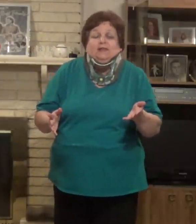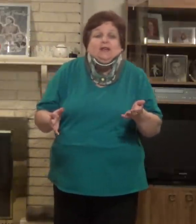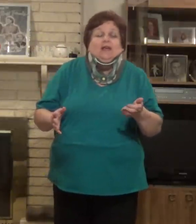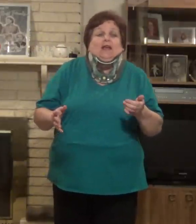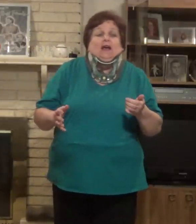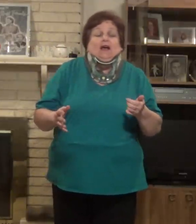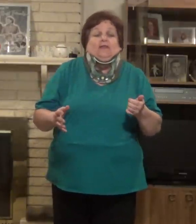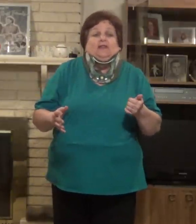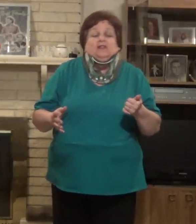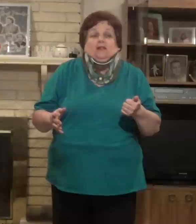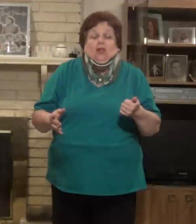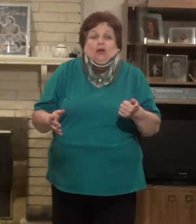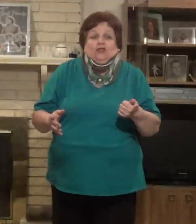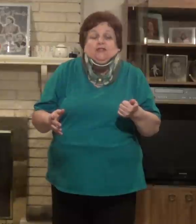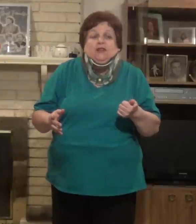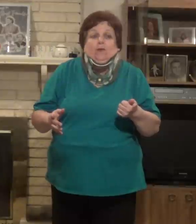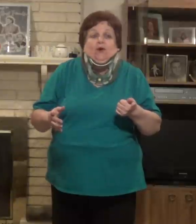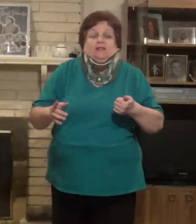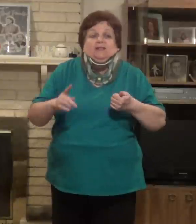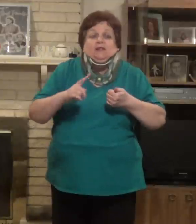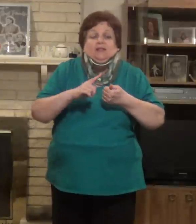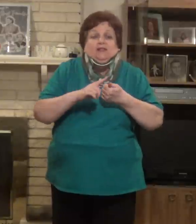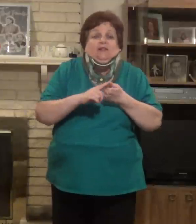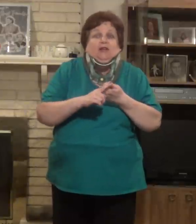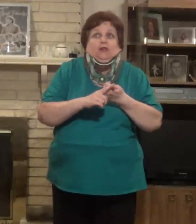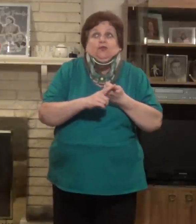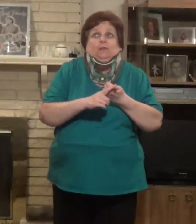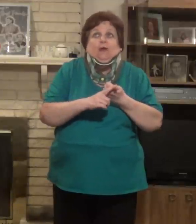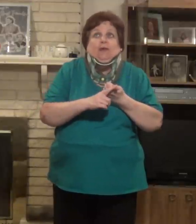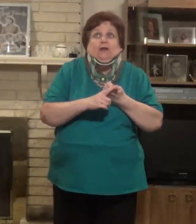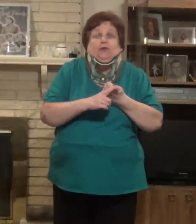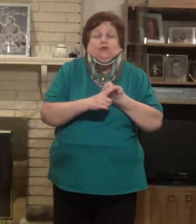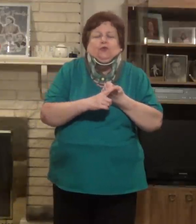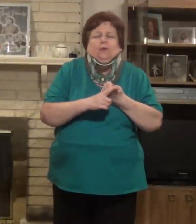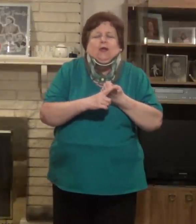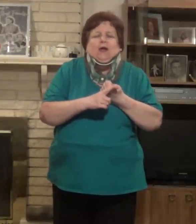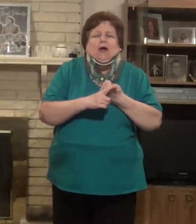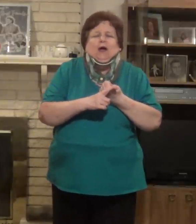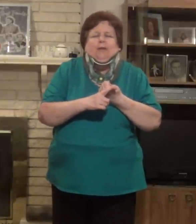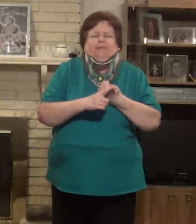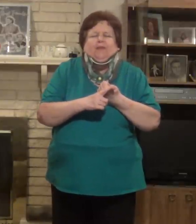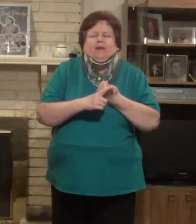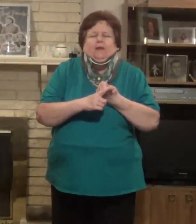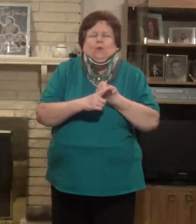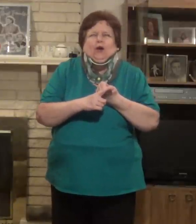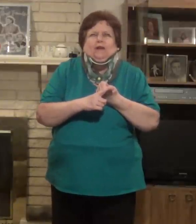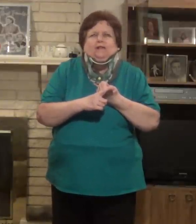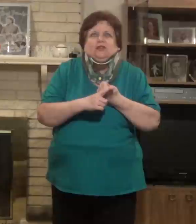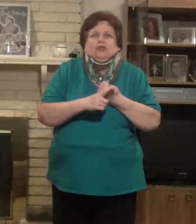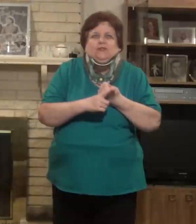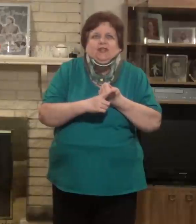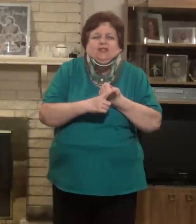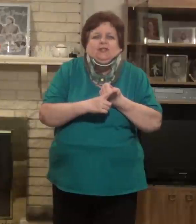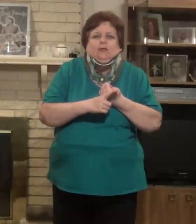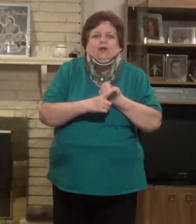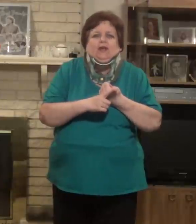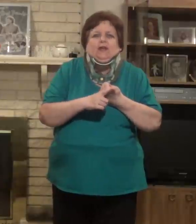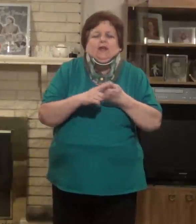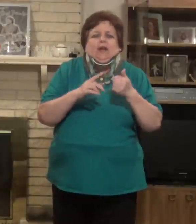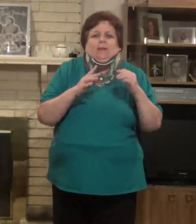The largest I was since I've done YouTube and I've been on YouTube was 263. I've